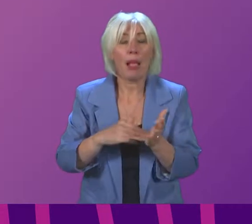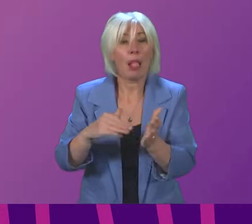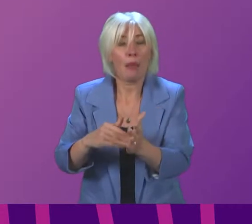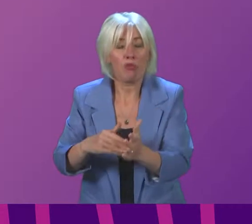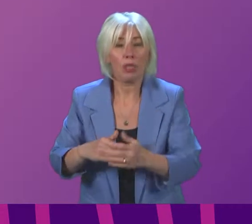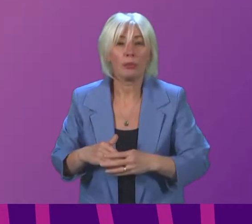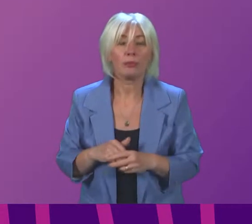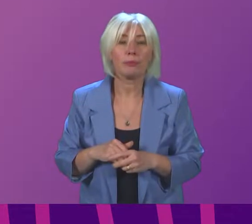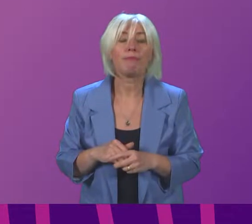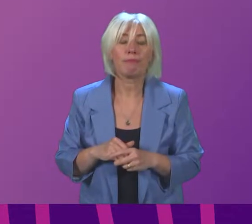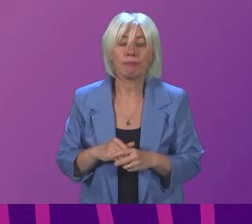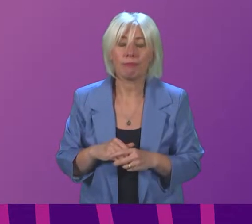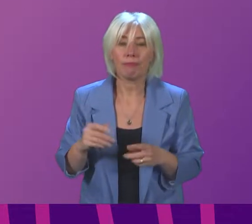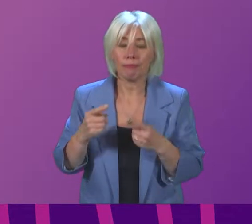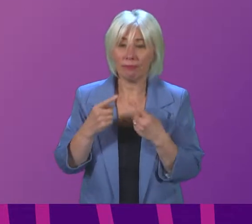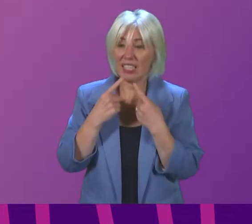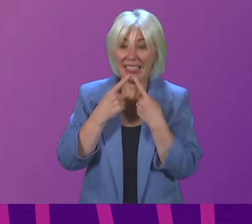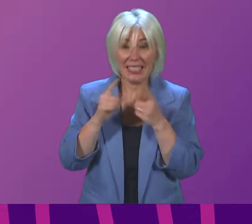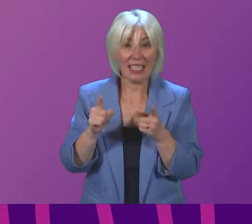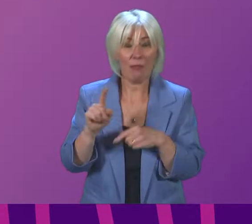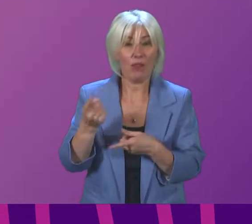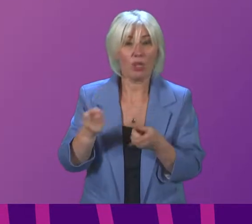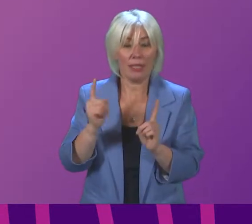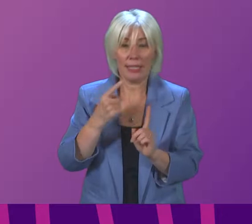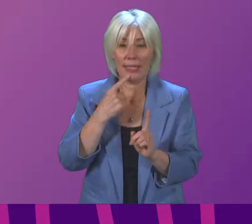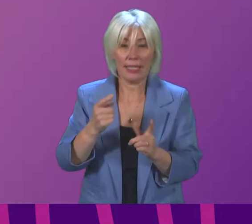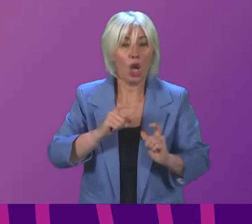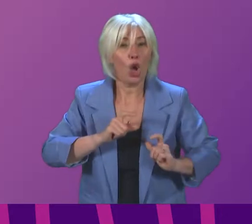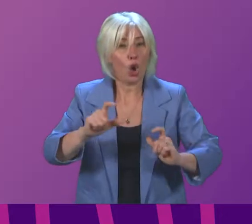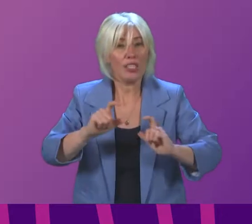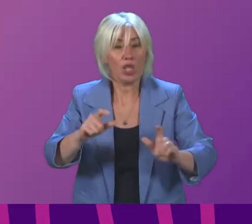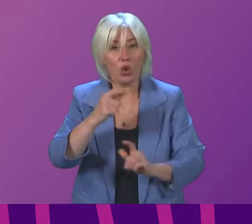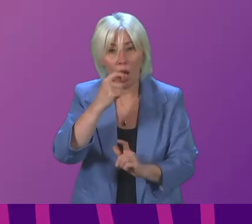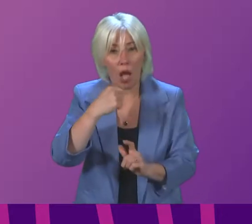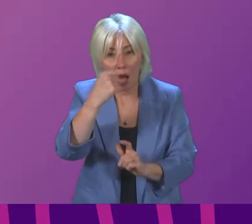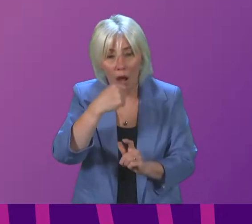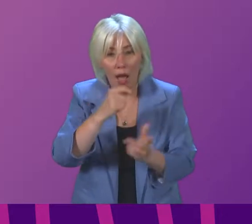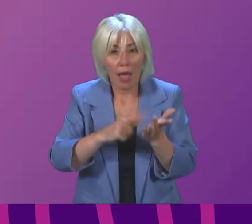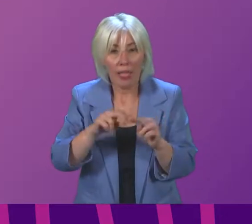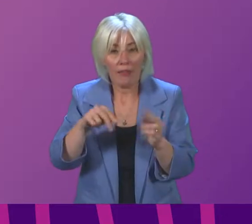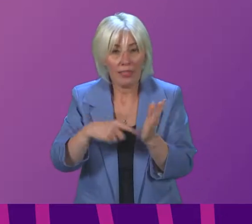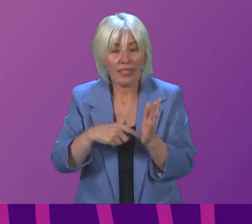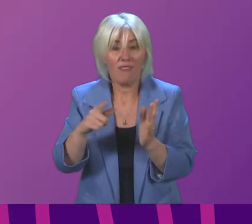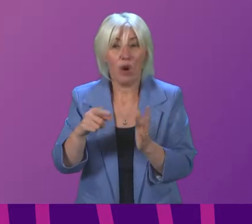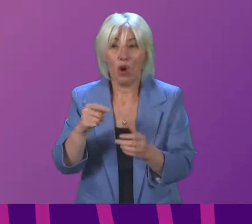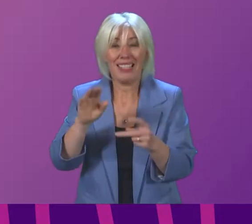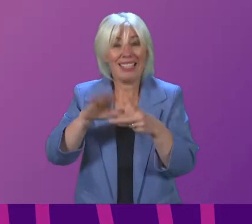Stuart McMillan Thank you in her statement the First Minister advocated continued lateral flow tests for secondary school pupils